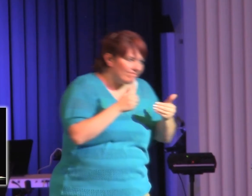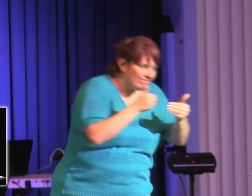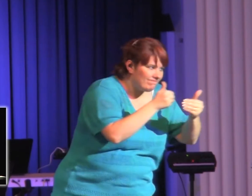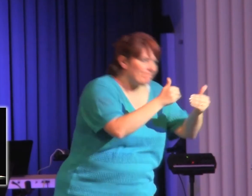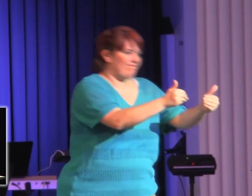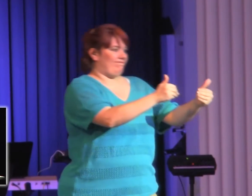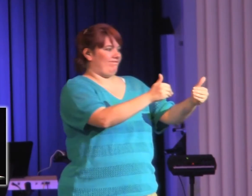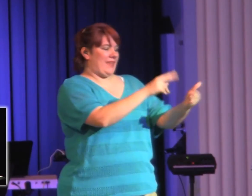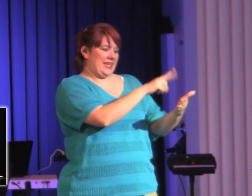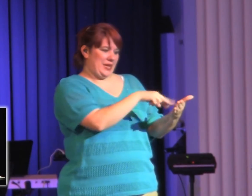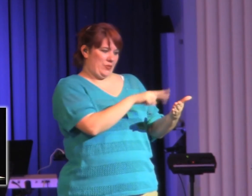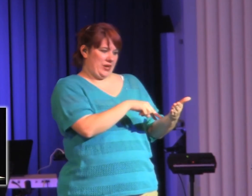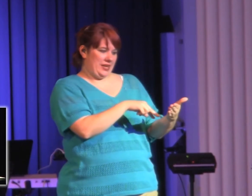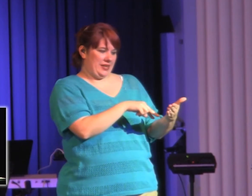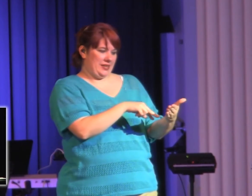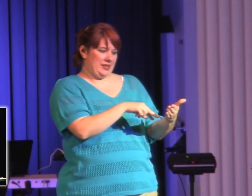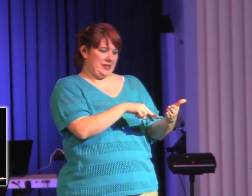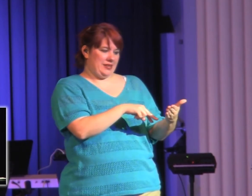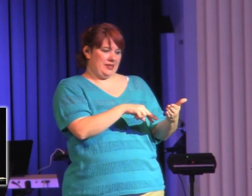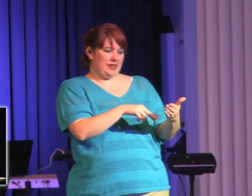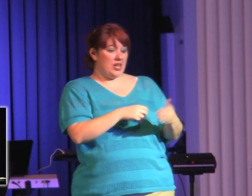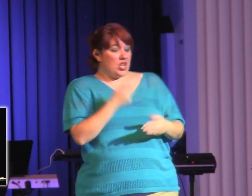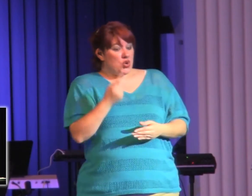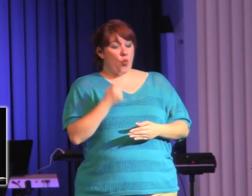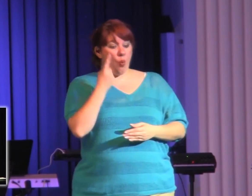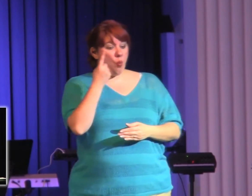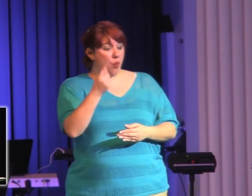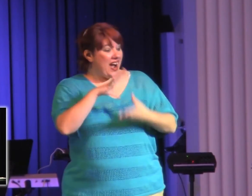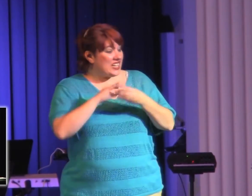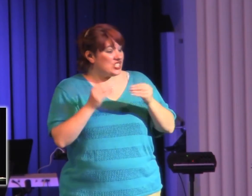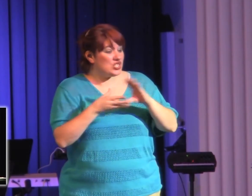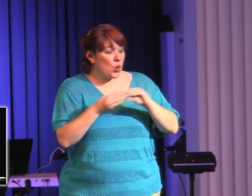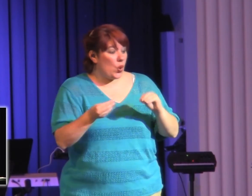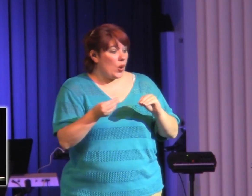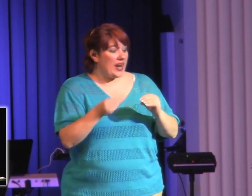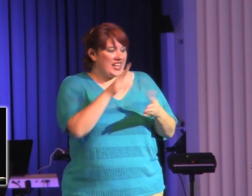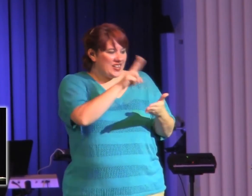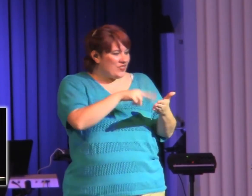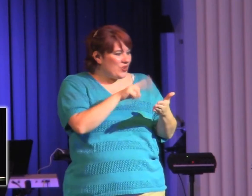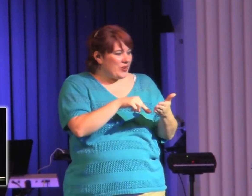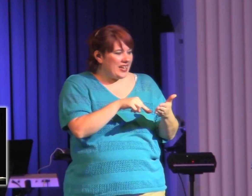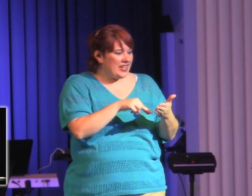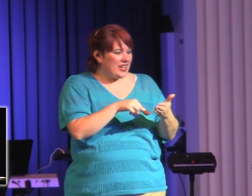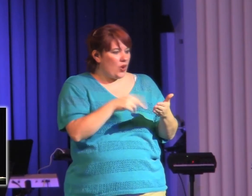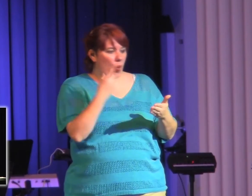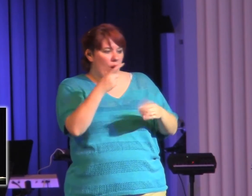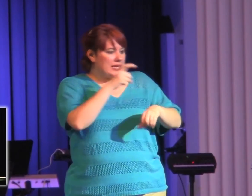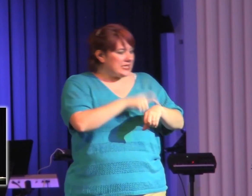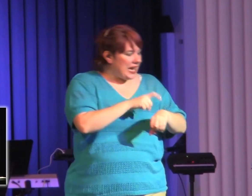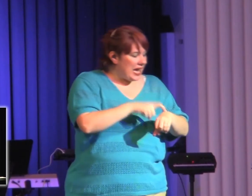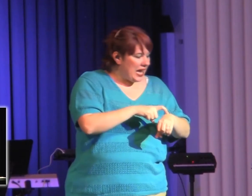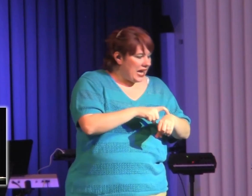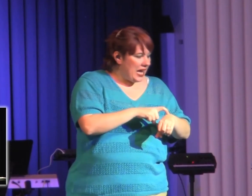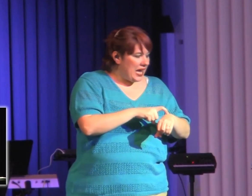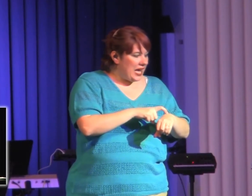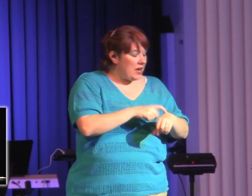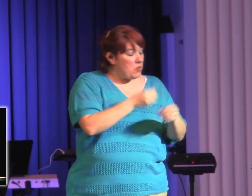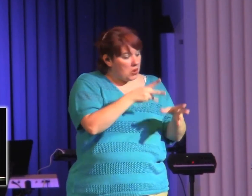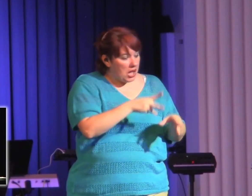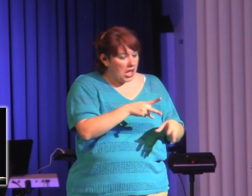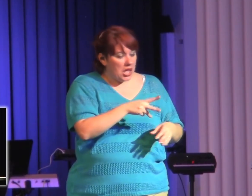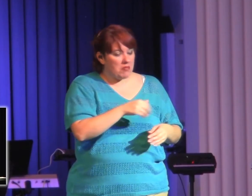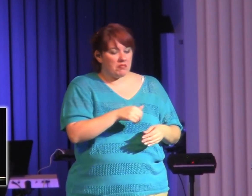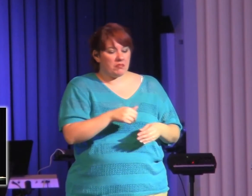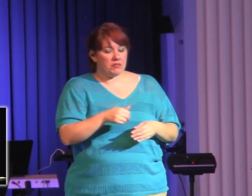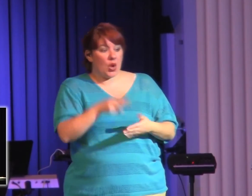every time I can read the same story, but it's like, wow, where'd that character come from? I've read that story how many times? I never noticed that guy. You know,